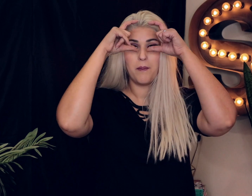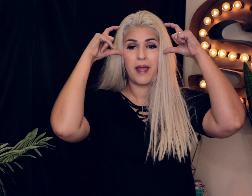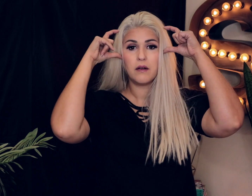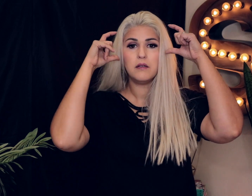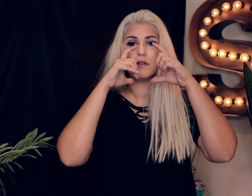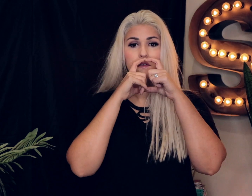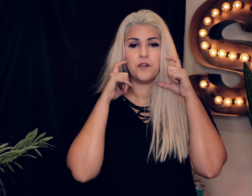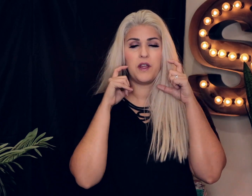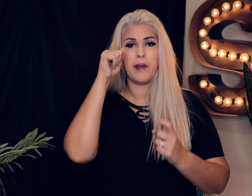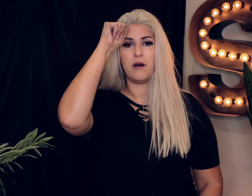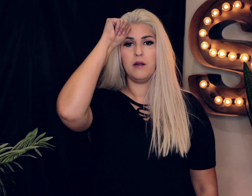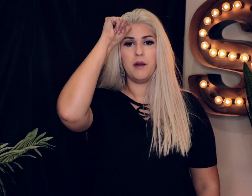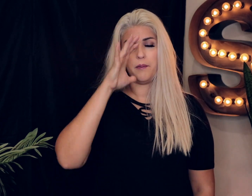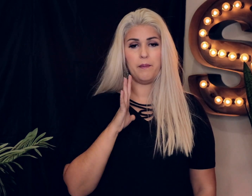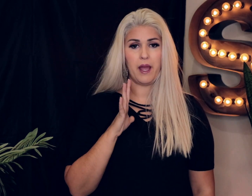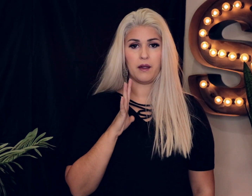male female man